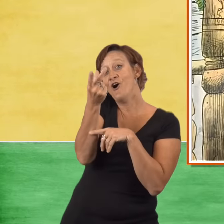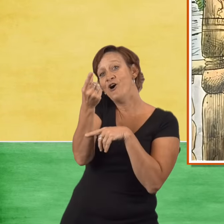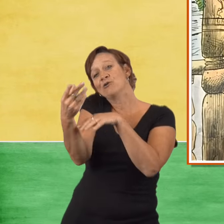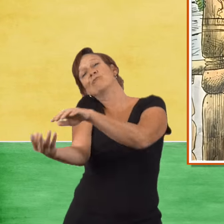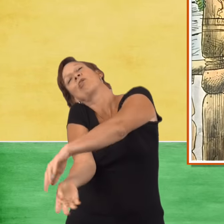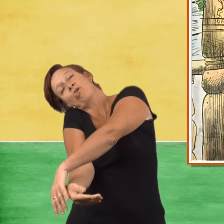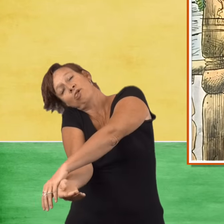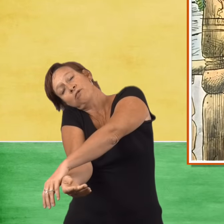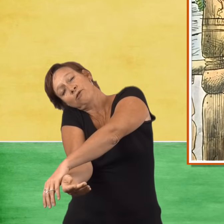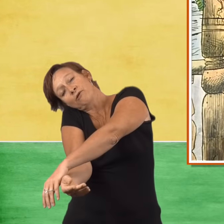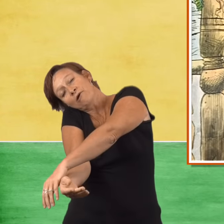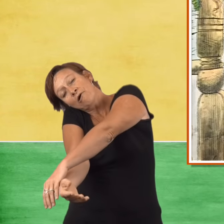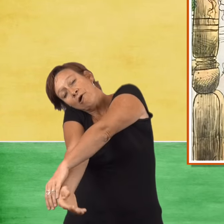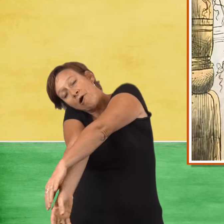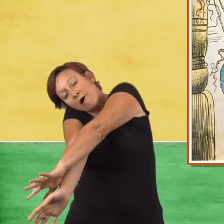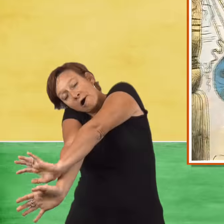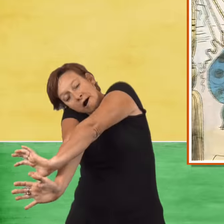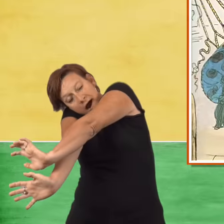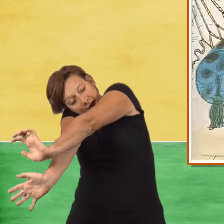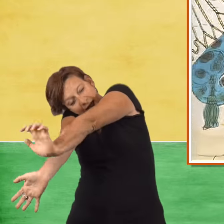Not I, said the dog.